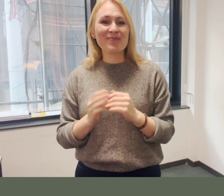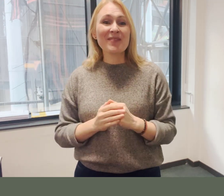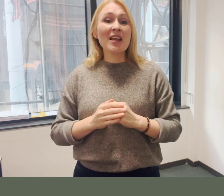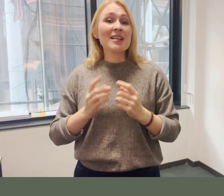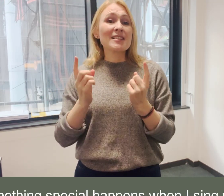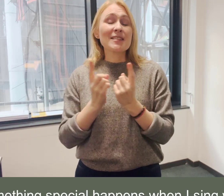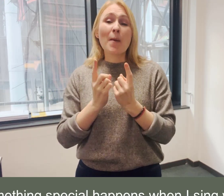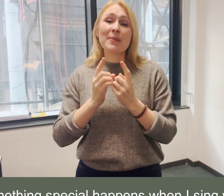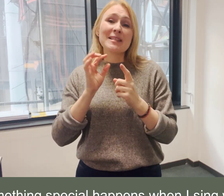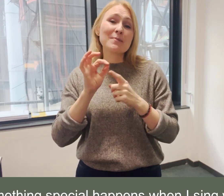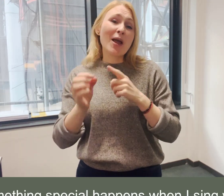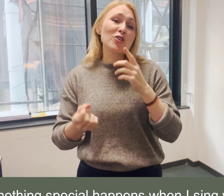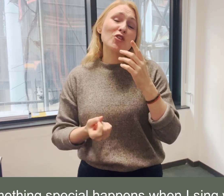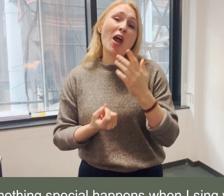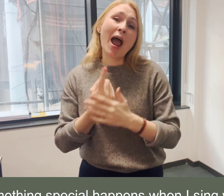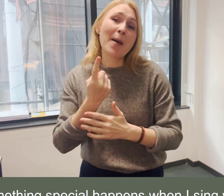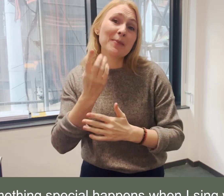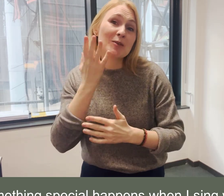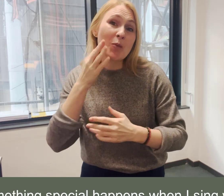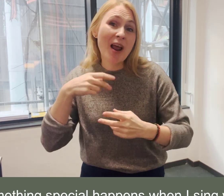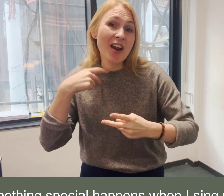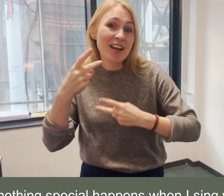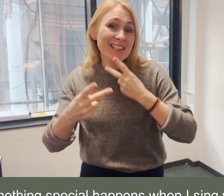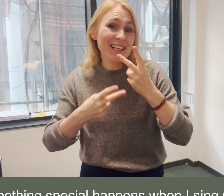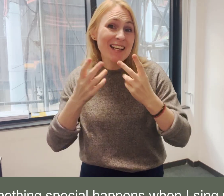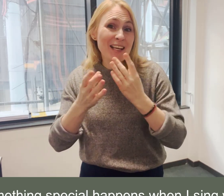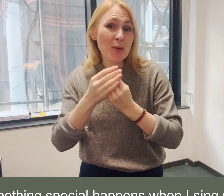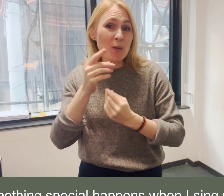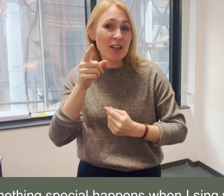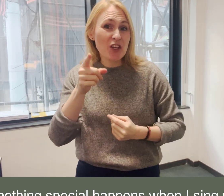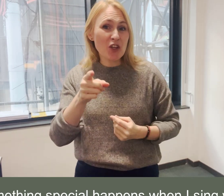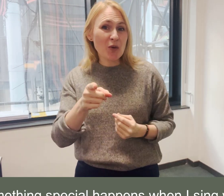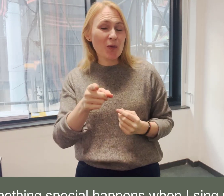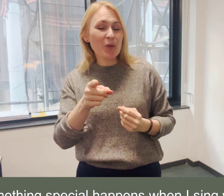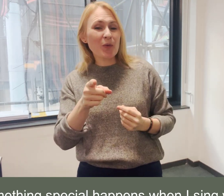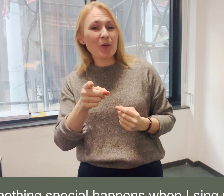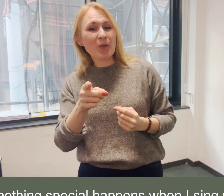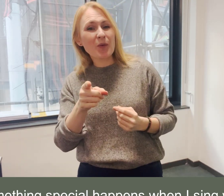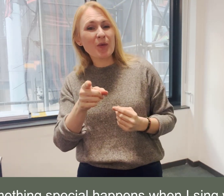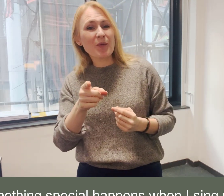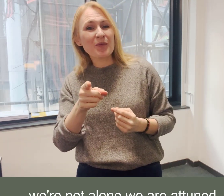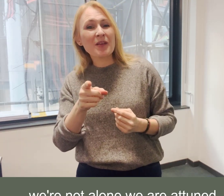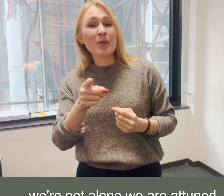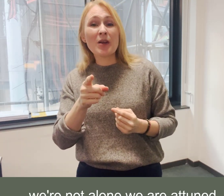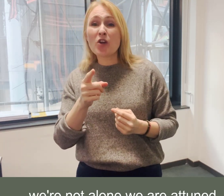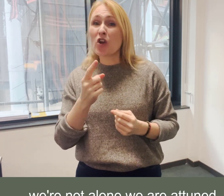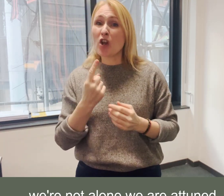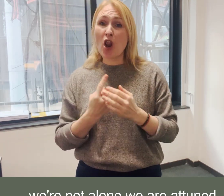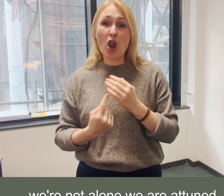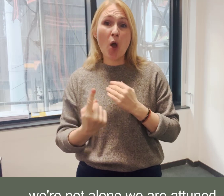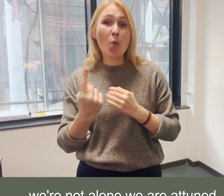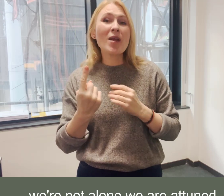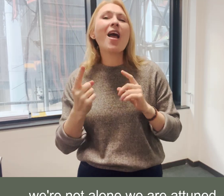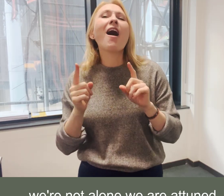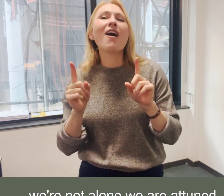Something special happens when I sing with you We're not alone, we are